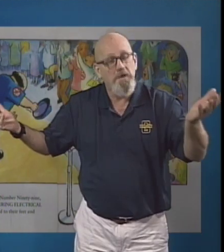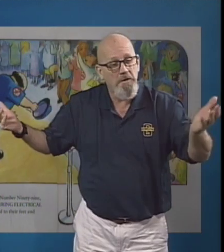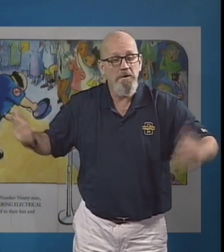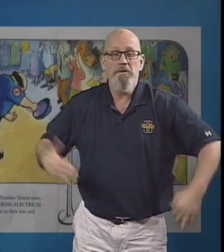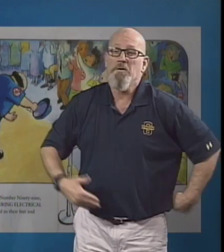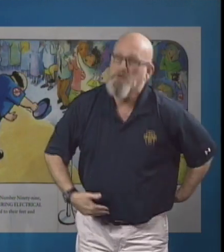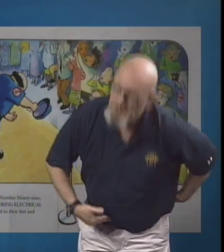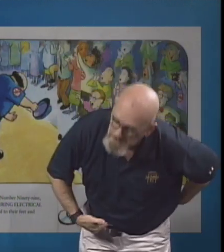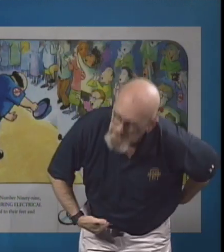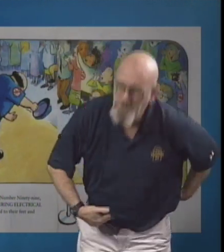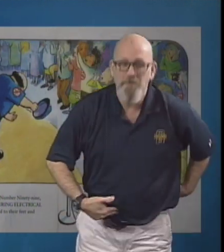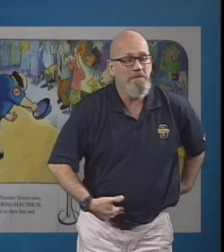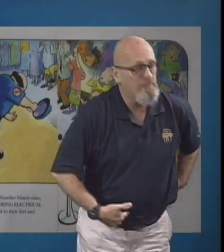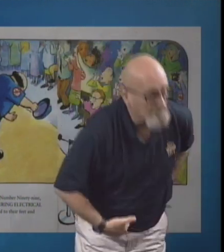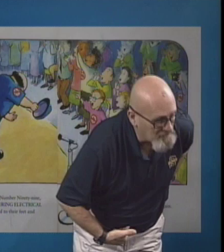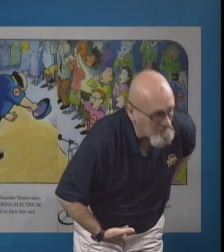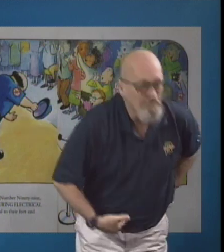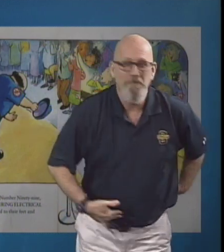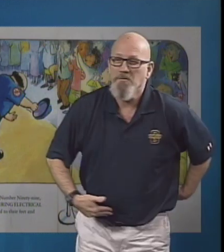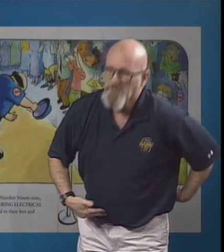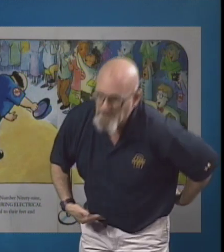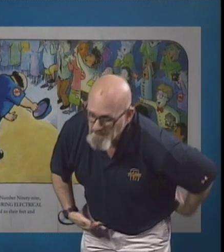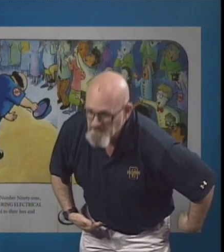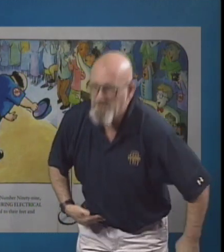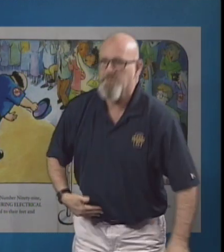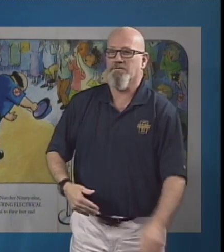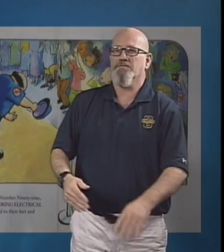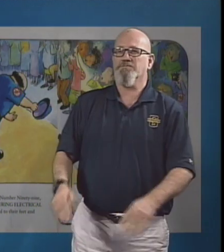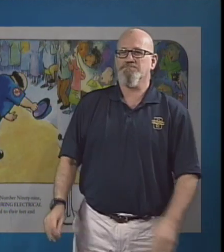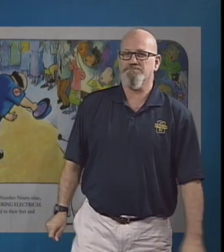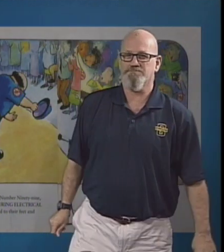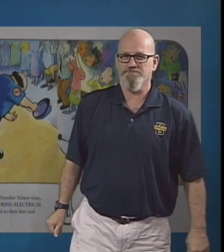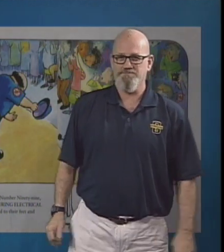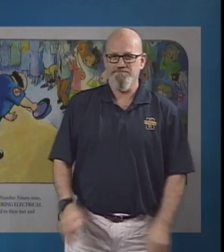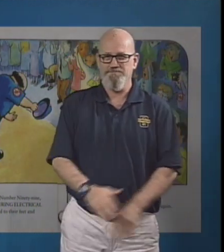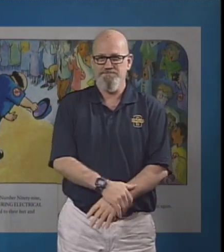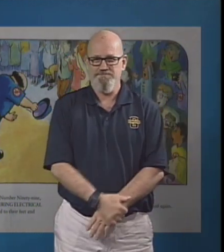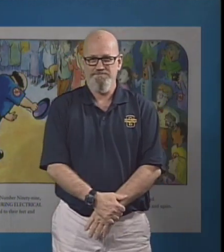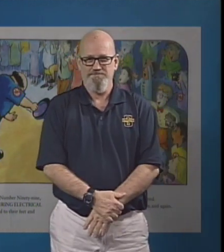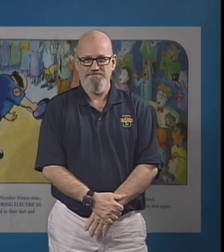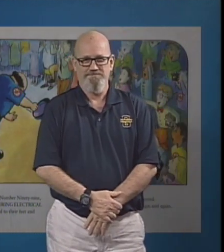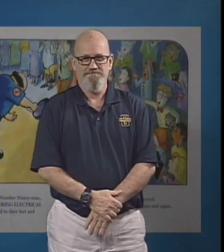Bravo! Bravo! Bravo! They cheered. Officer Buckle bowed again and again.